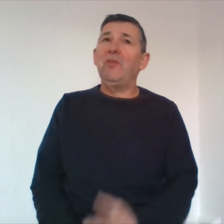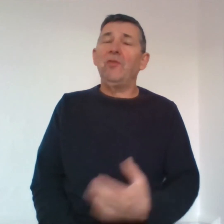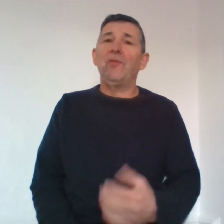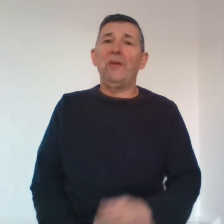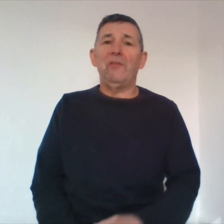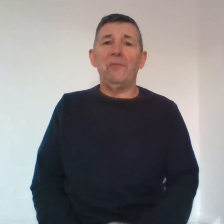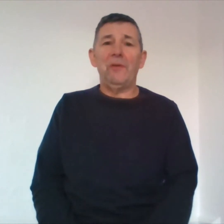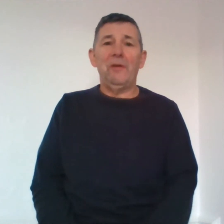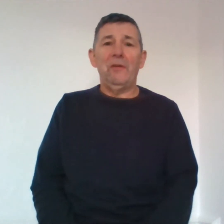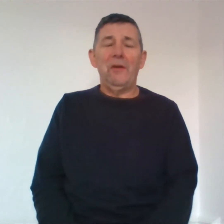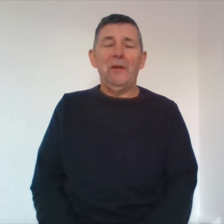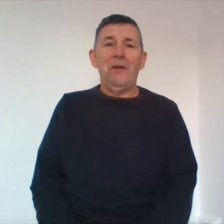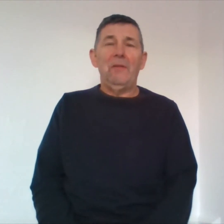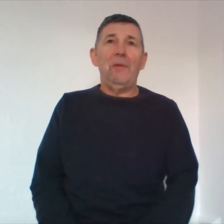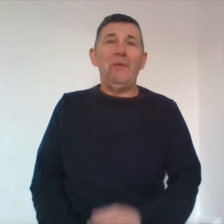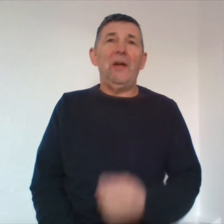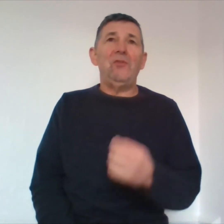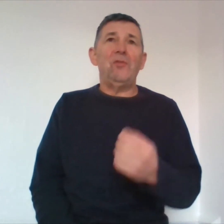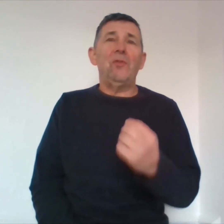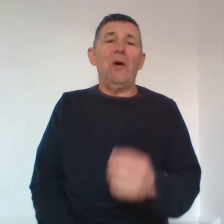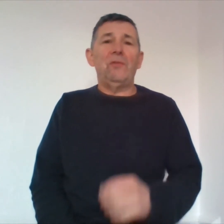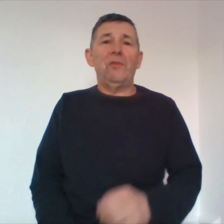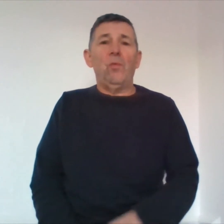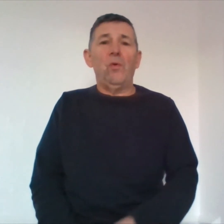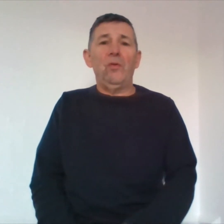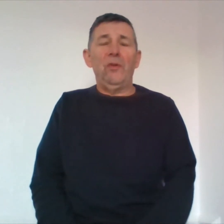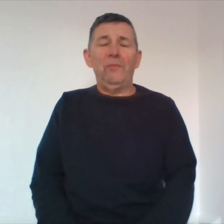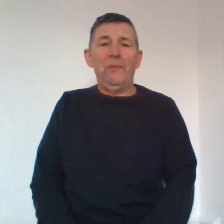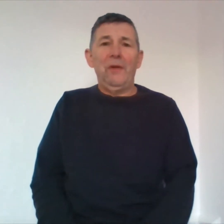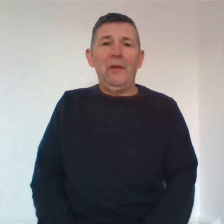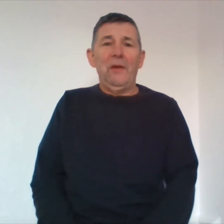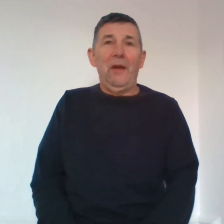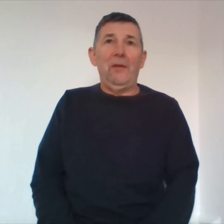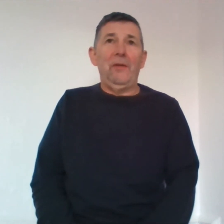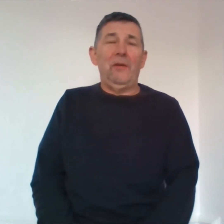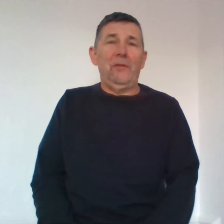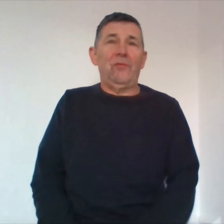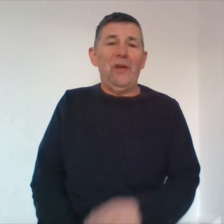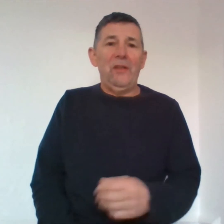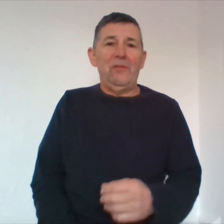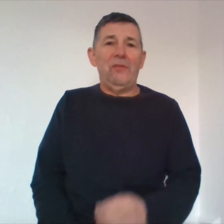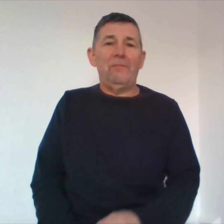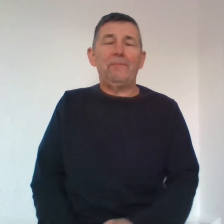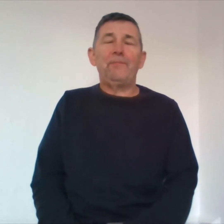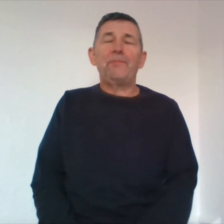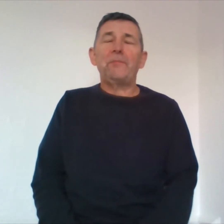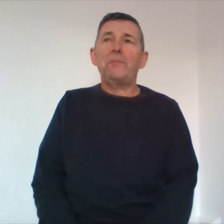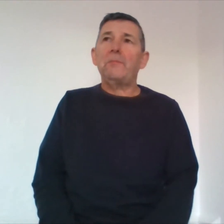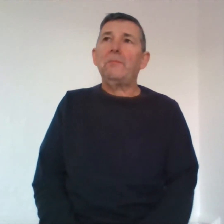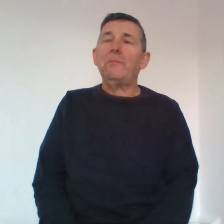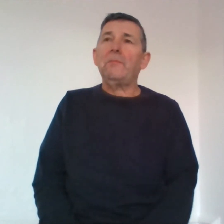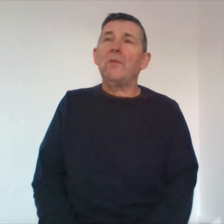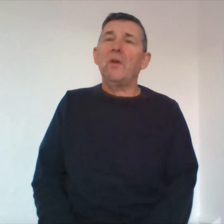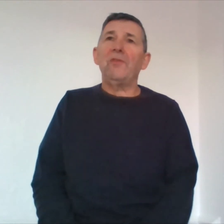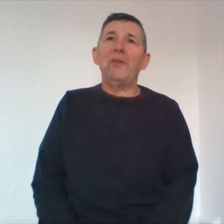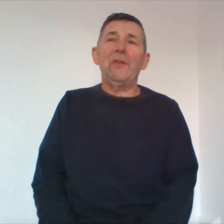should try something maybe i should go out the world and and try this nursing thing